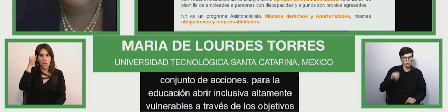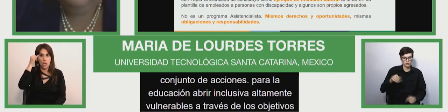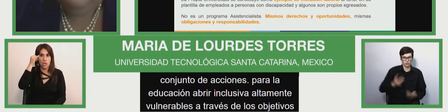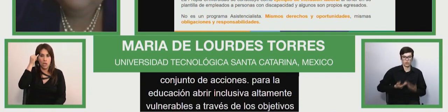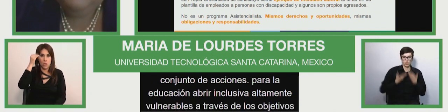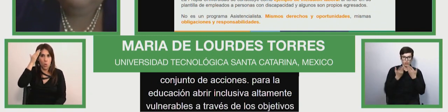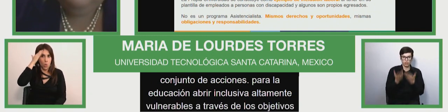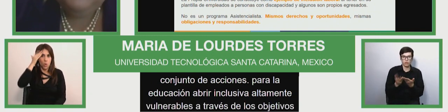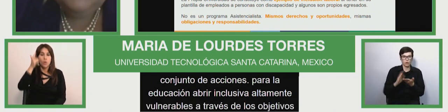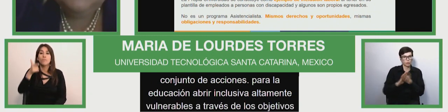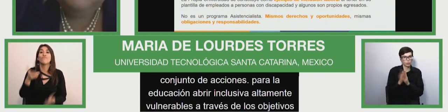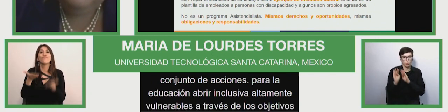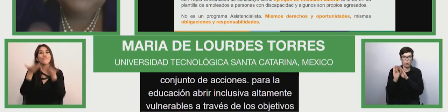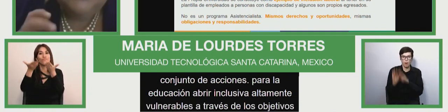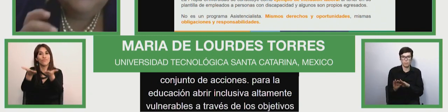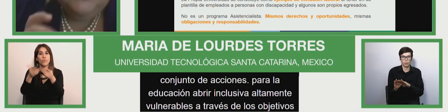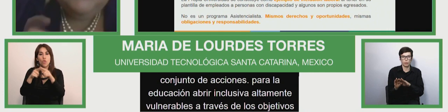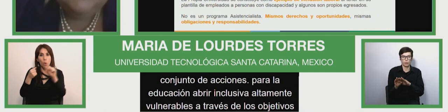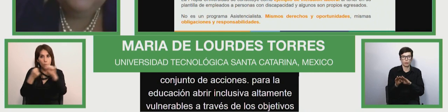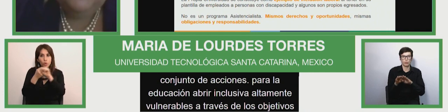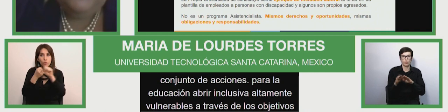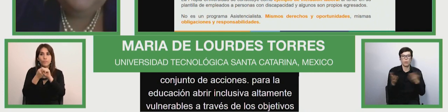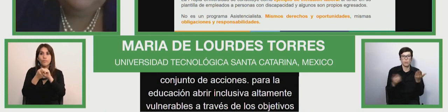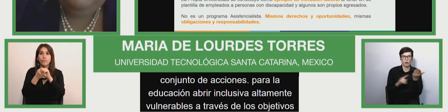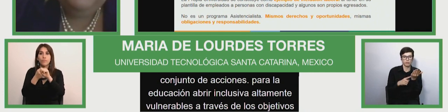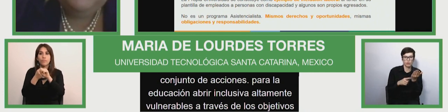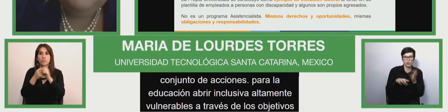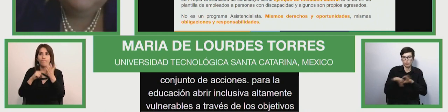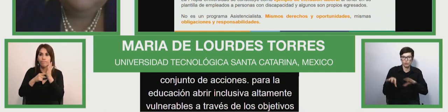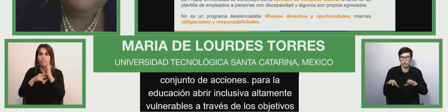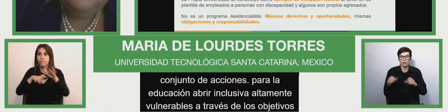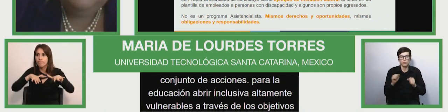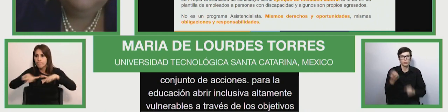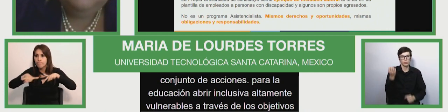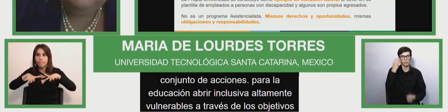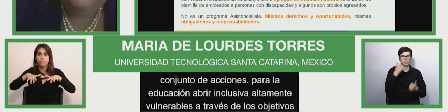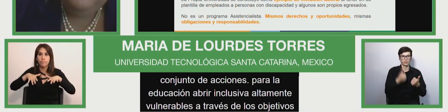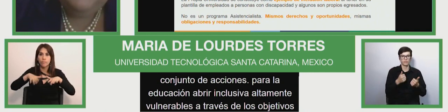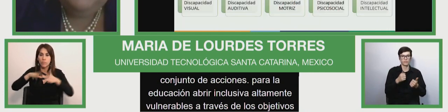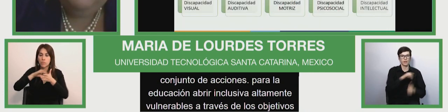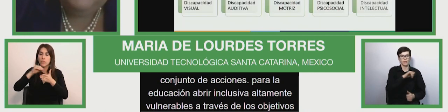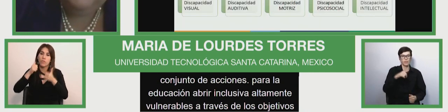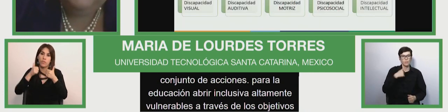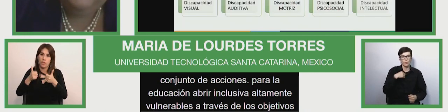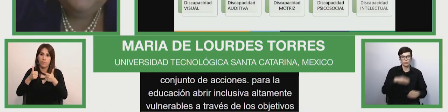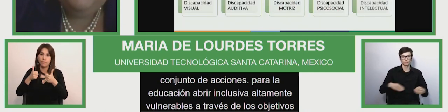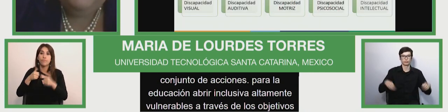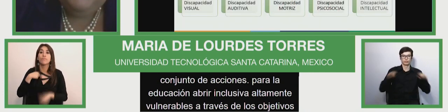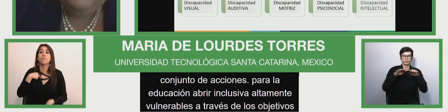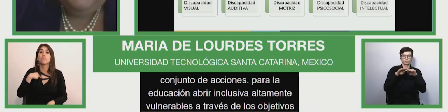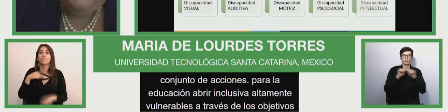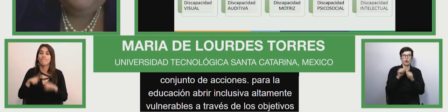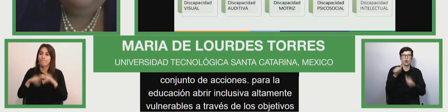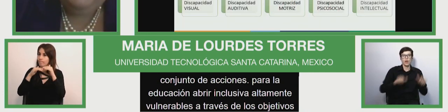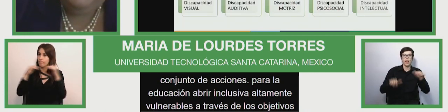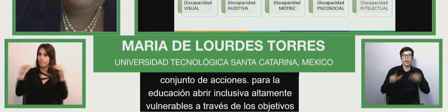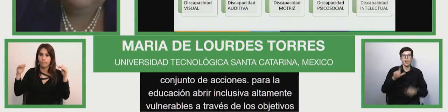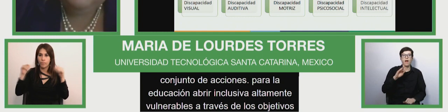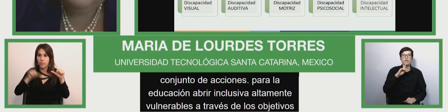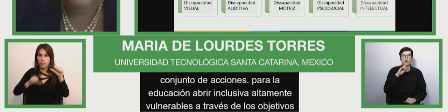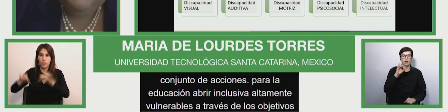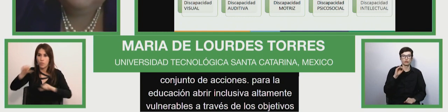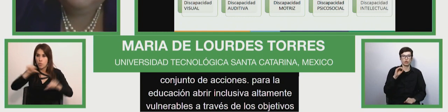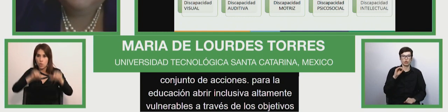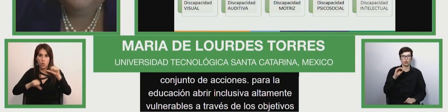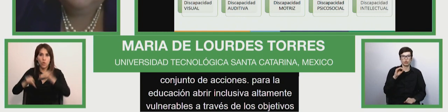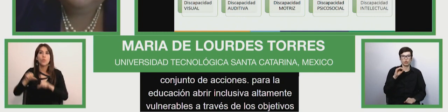who are highly vulnerable through two aims and that is one where you have to provide all the